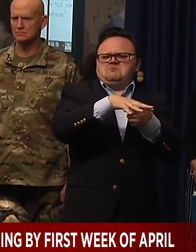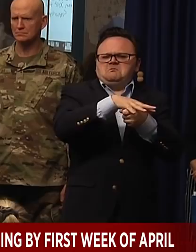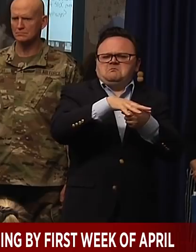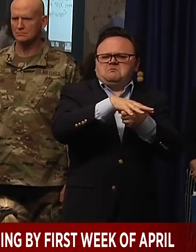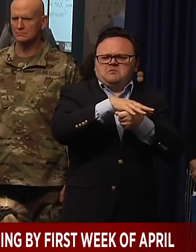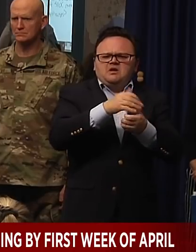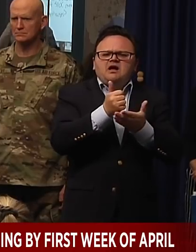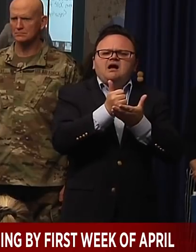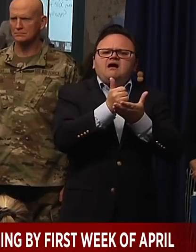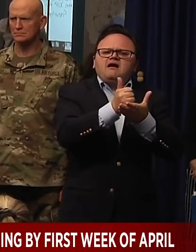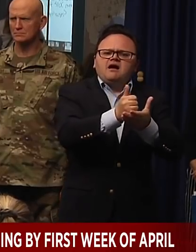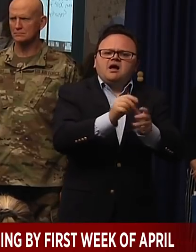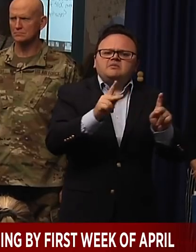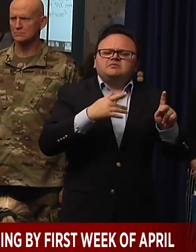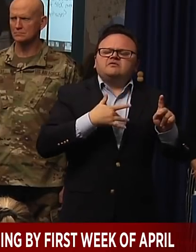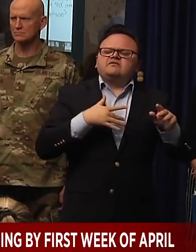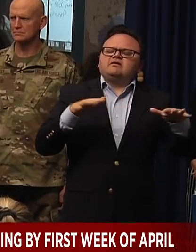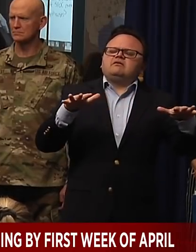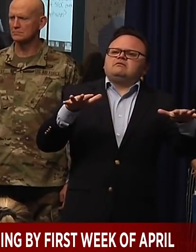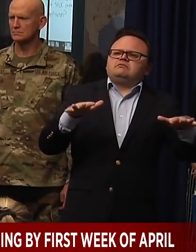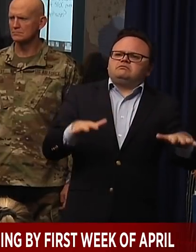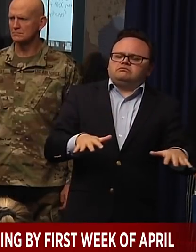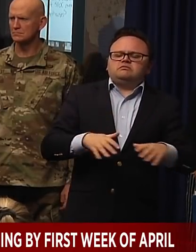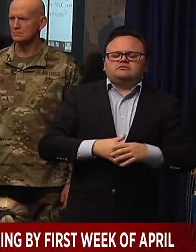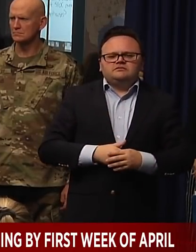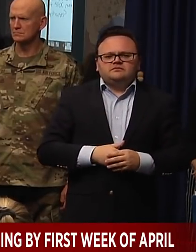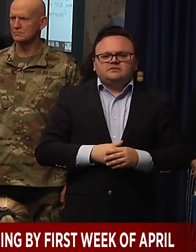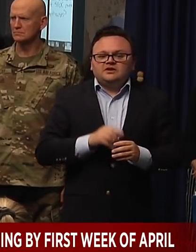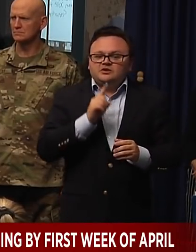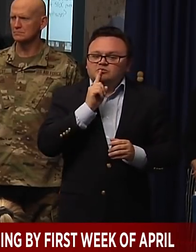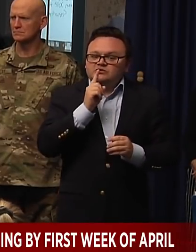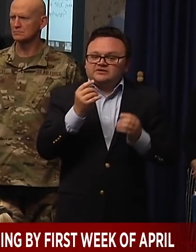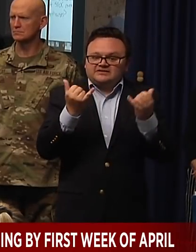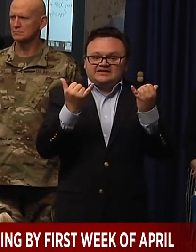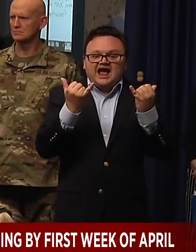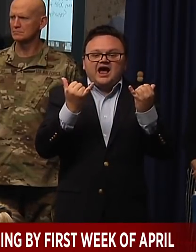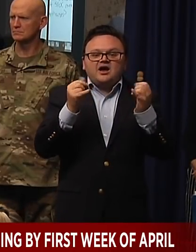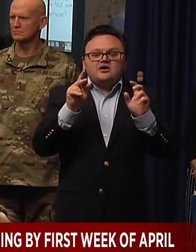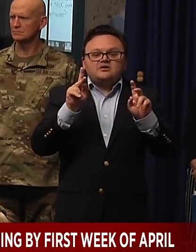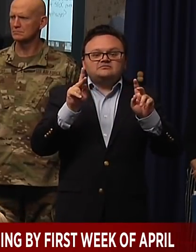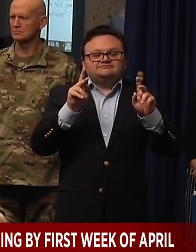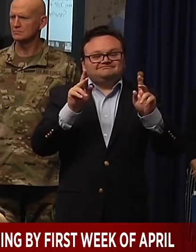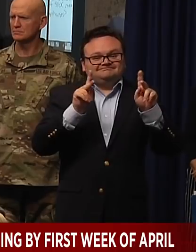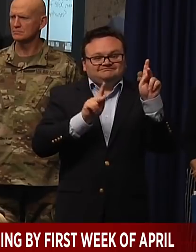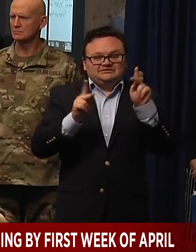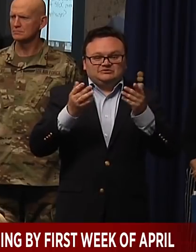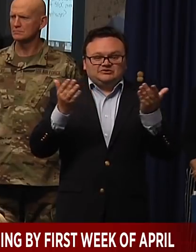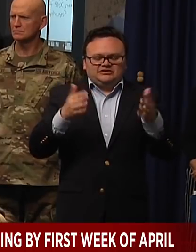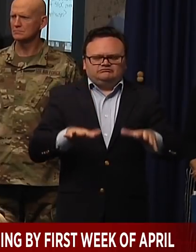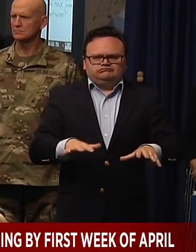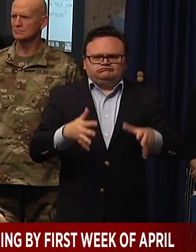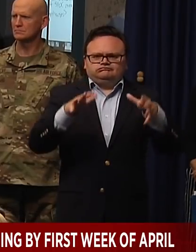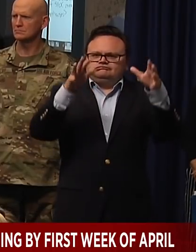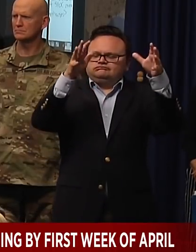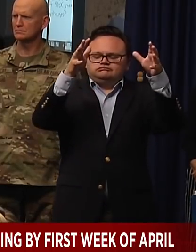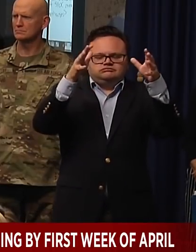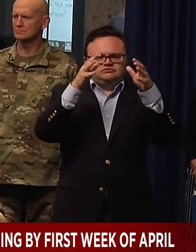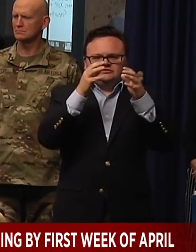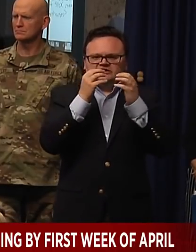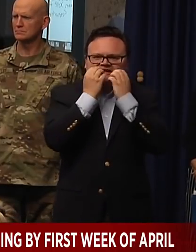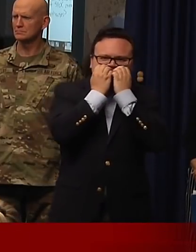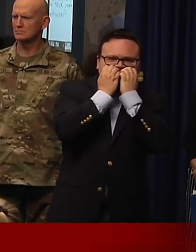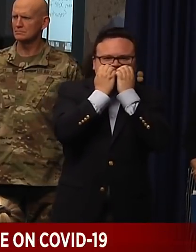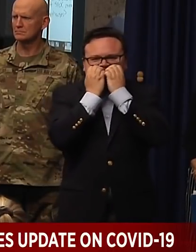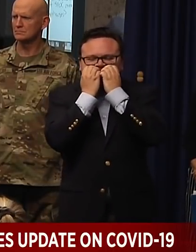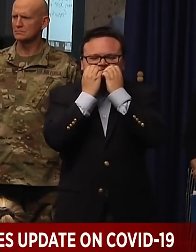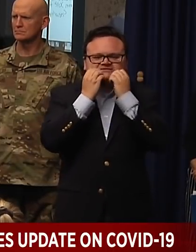society. But there's a lot of angst. mean, you think about, you know, the kids are not in school. And then parents are going to work or doing this or